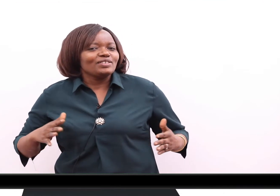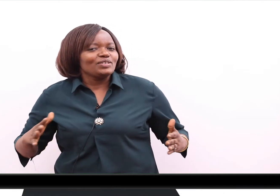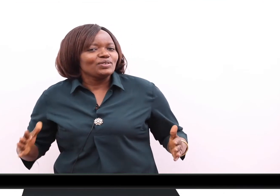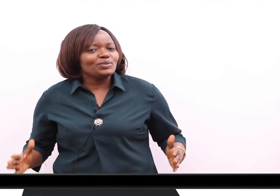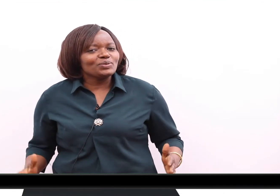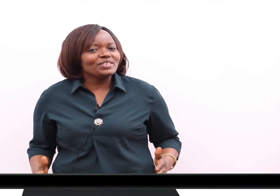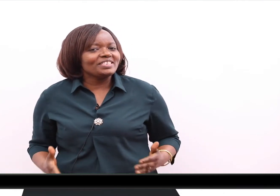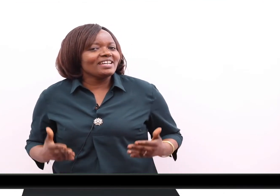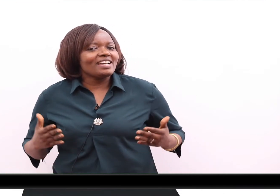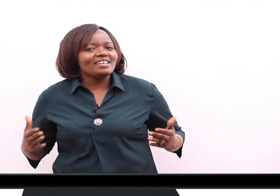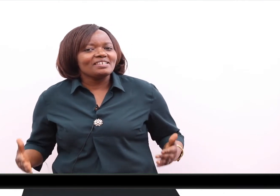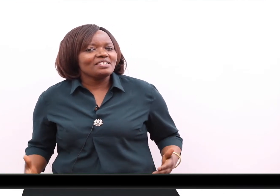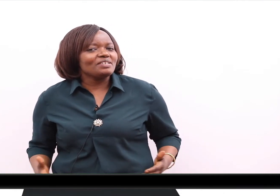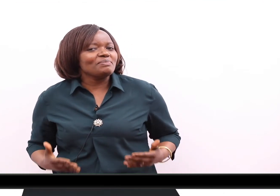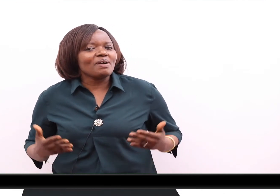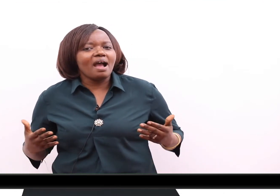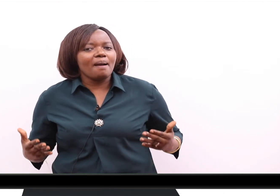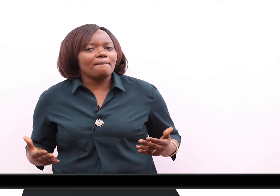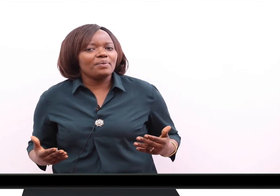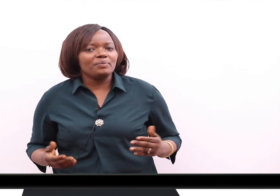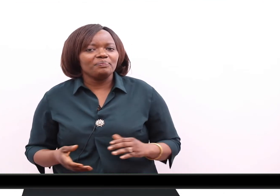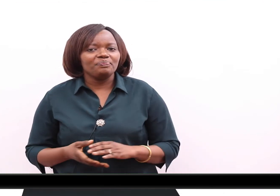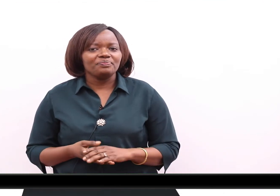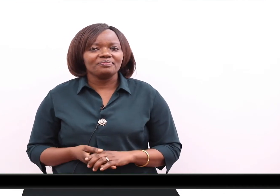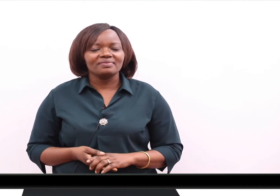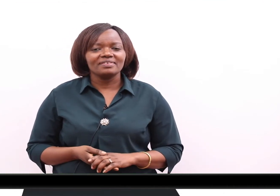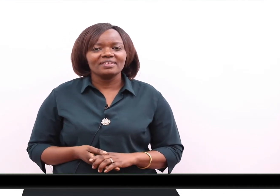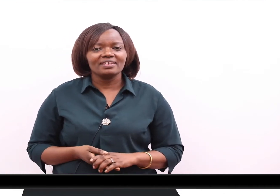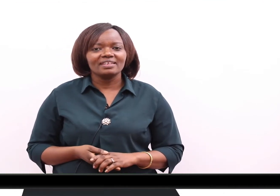to cheer him up.